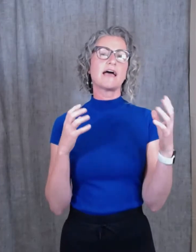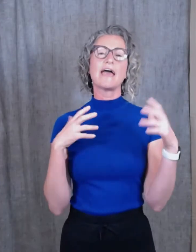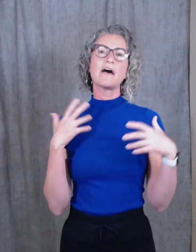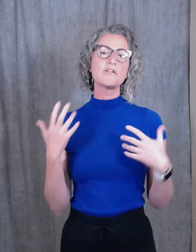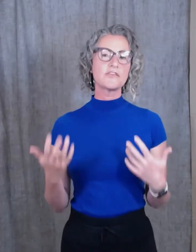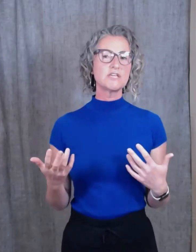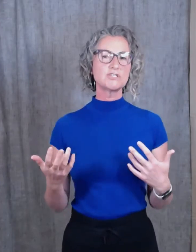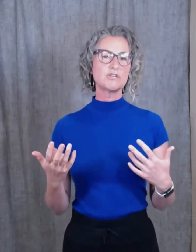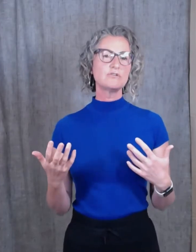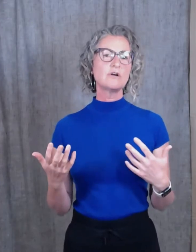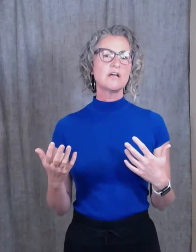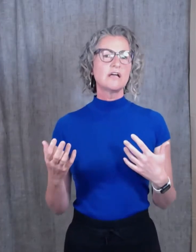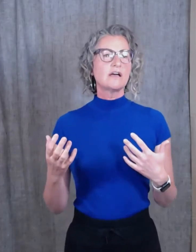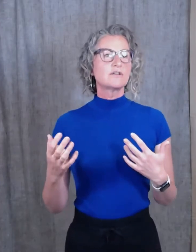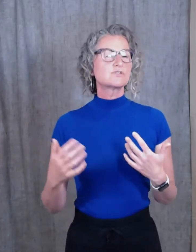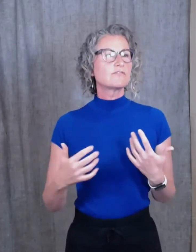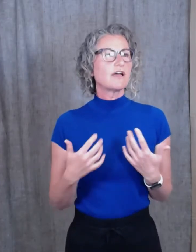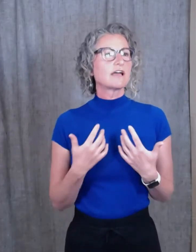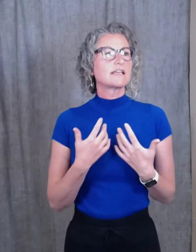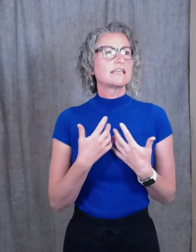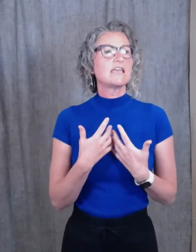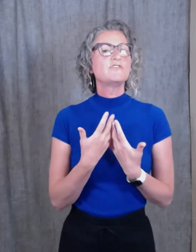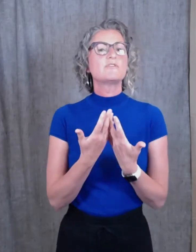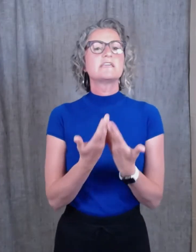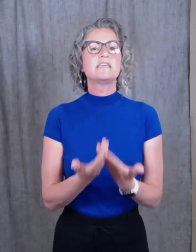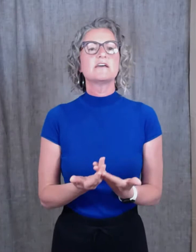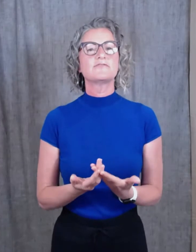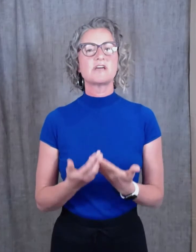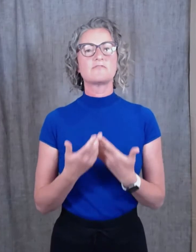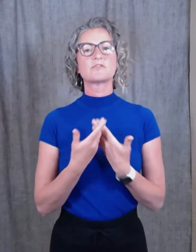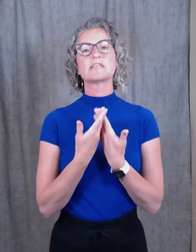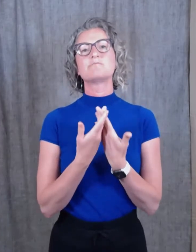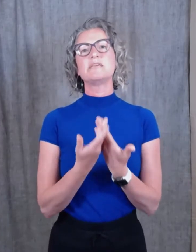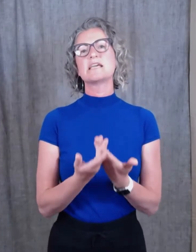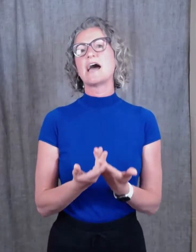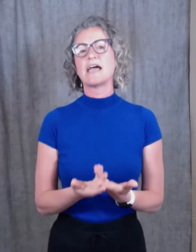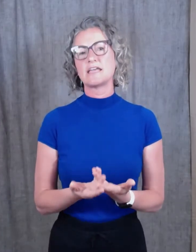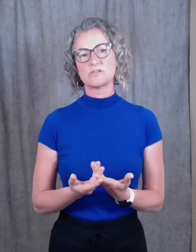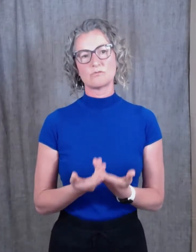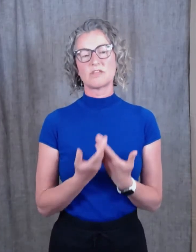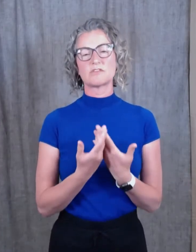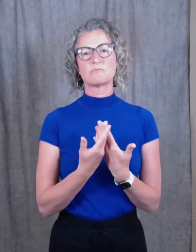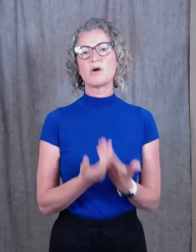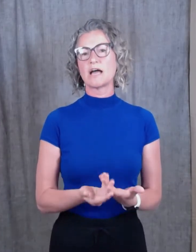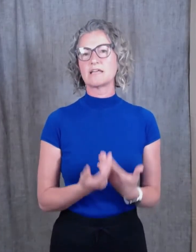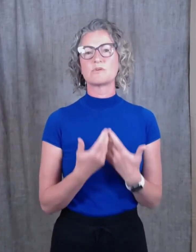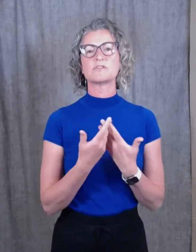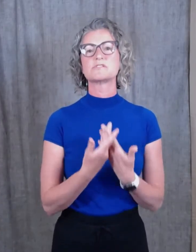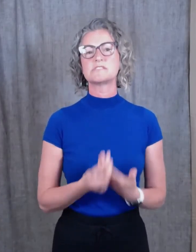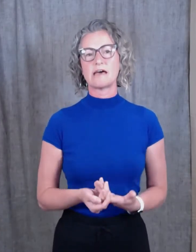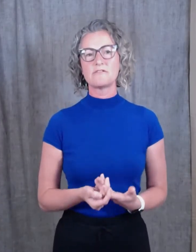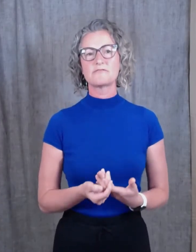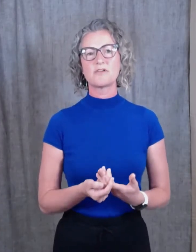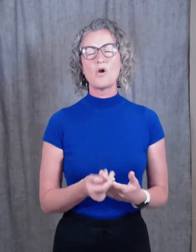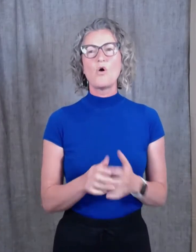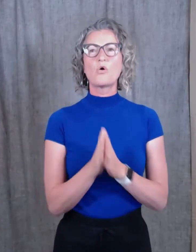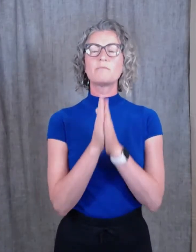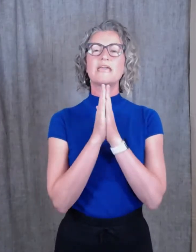health issue sort of gave you the gift of really being kinder with your body, with yourself, or maybe